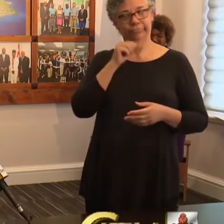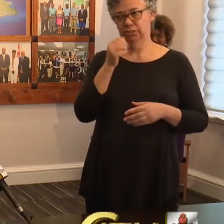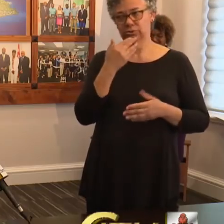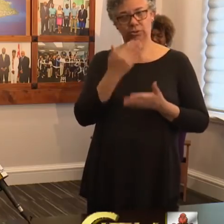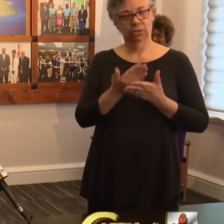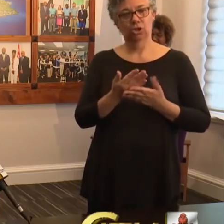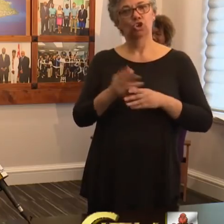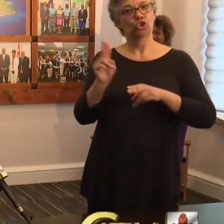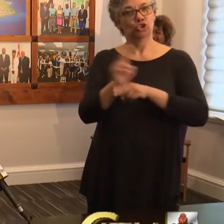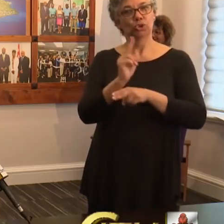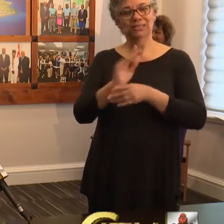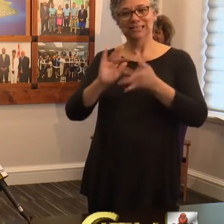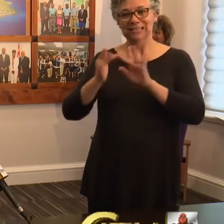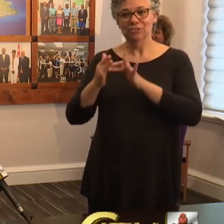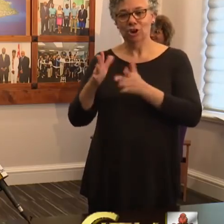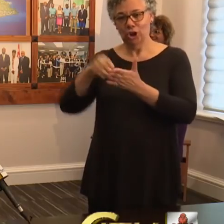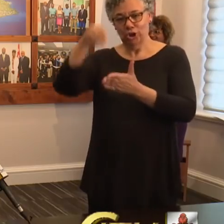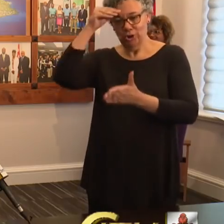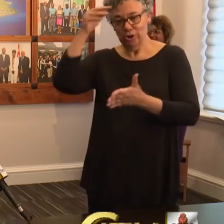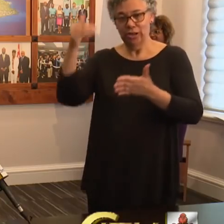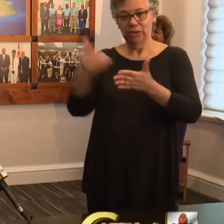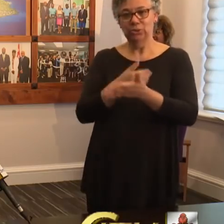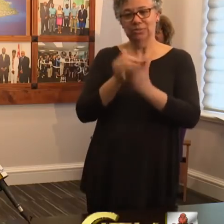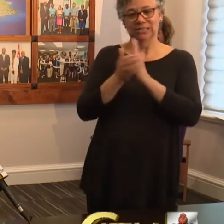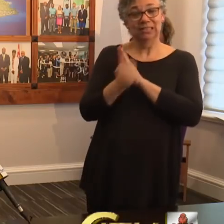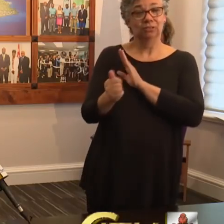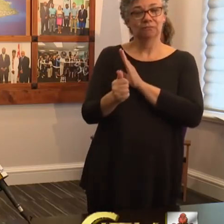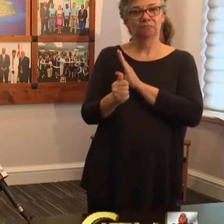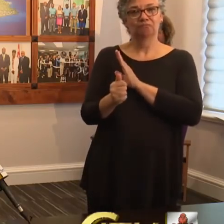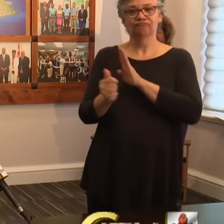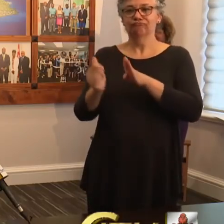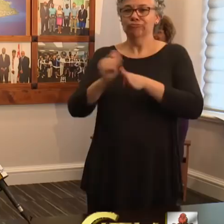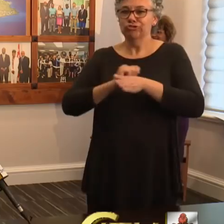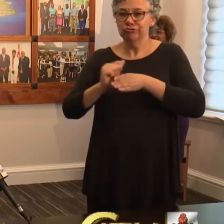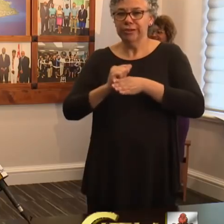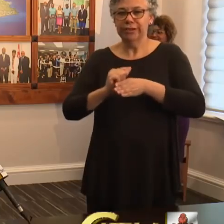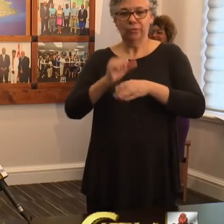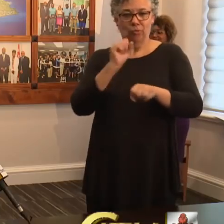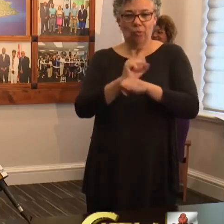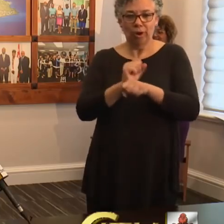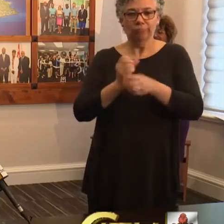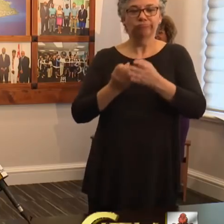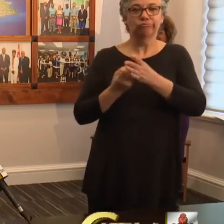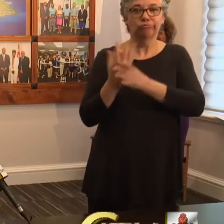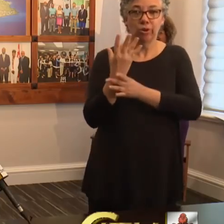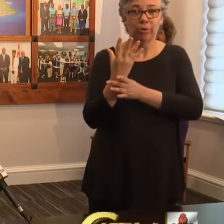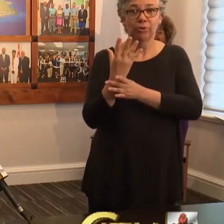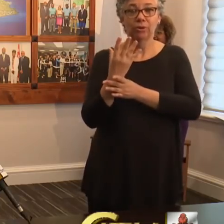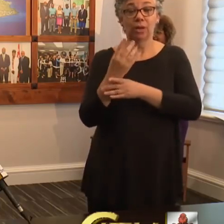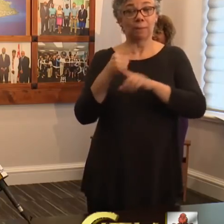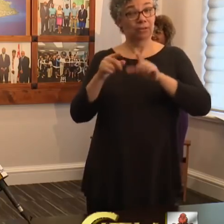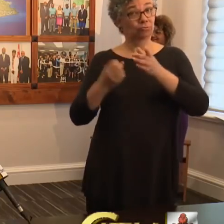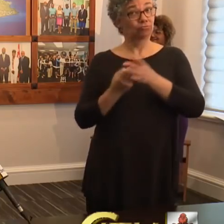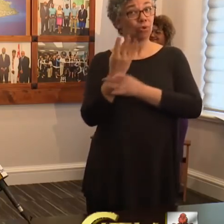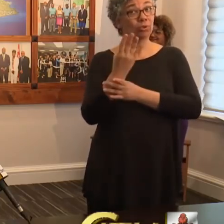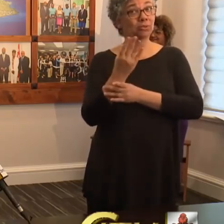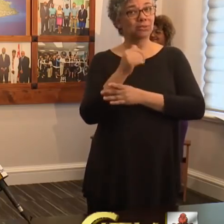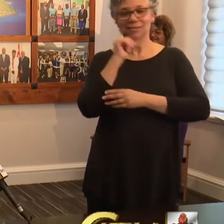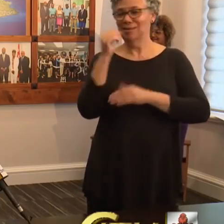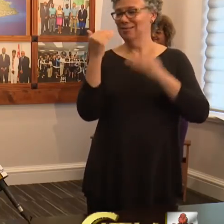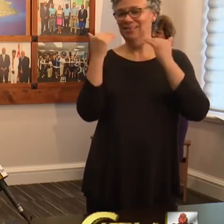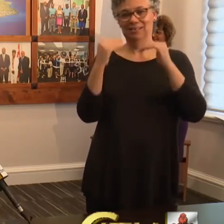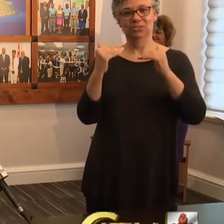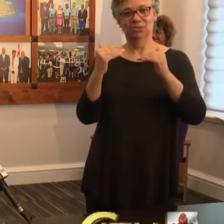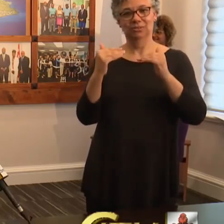resources learn a new skill train work grow. Yet growth does not have to be limited